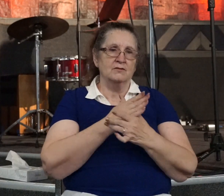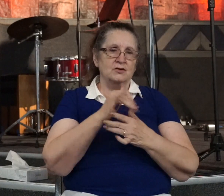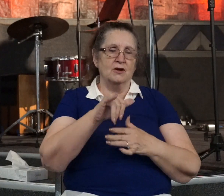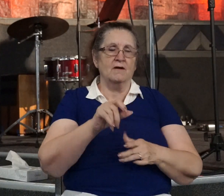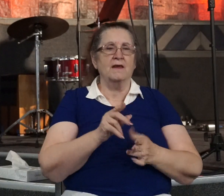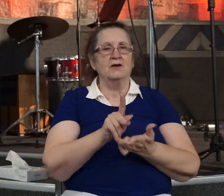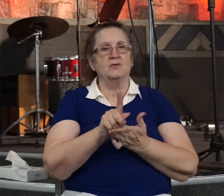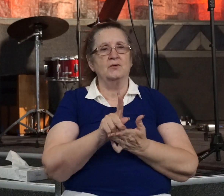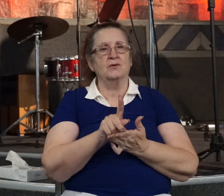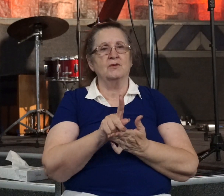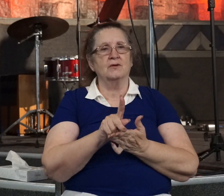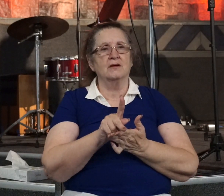and bear Jesus' name.